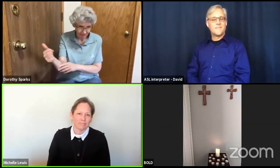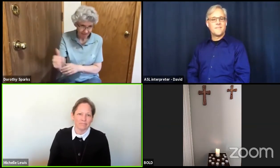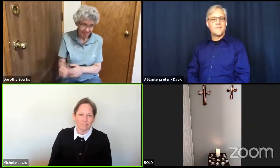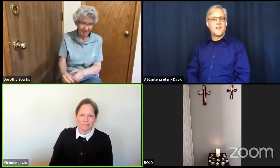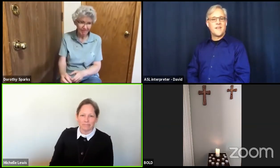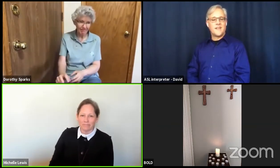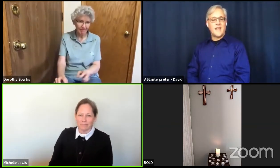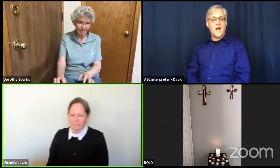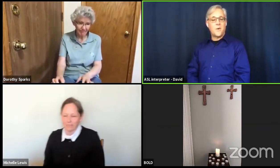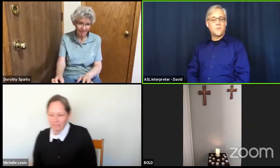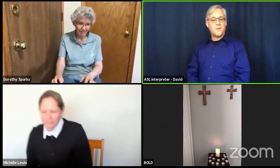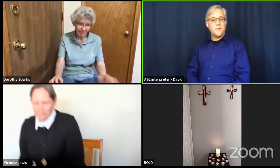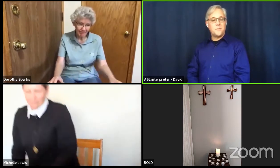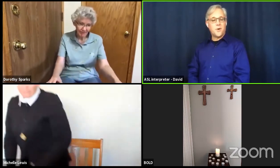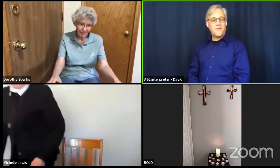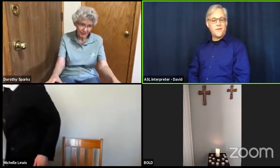now as we pray for others